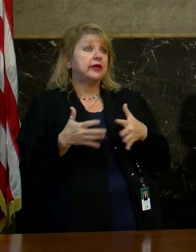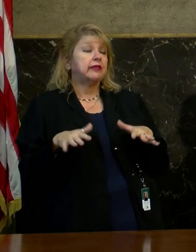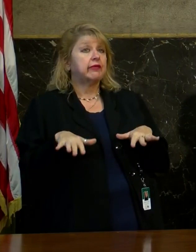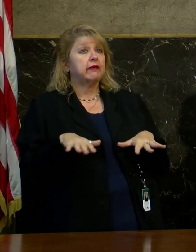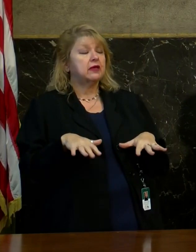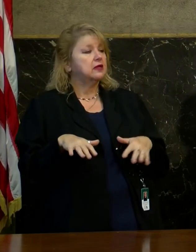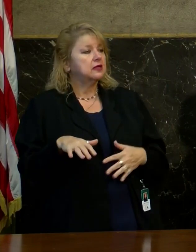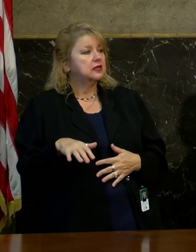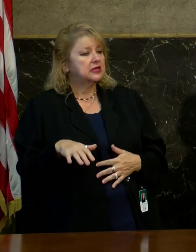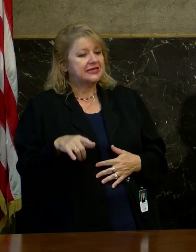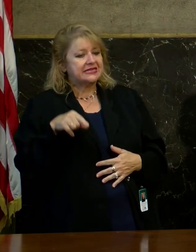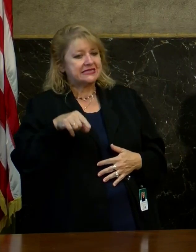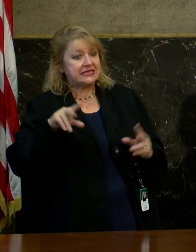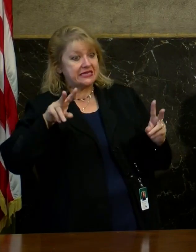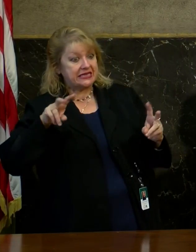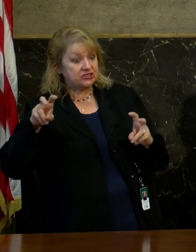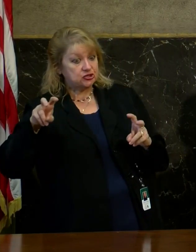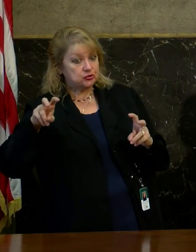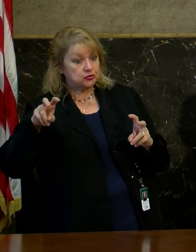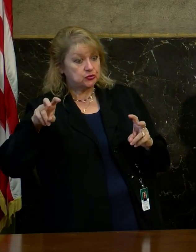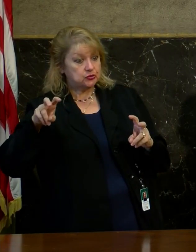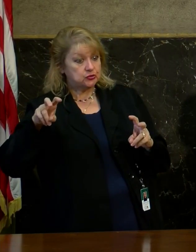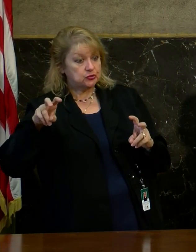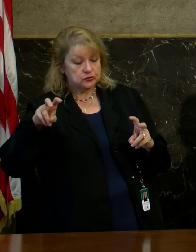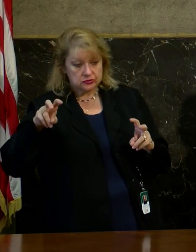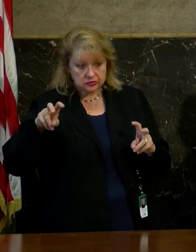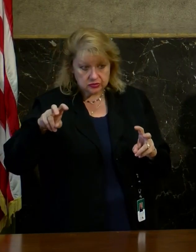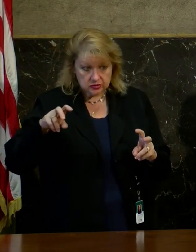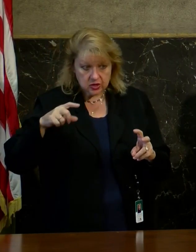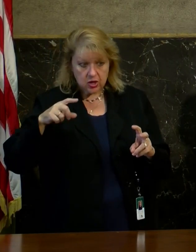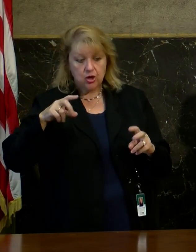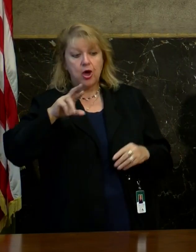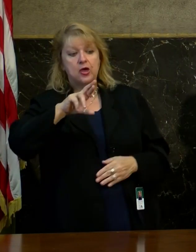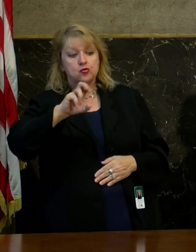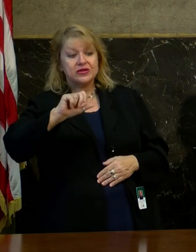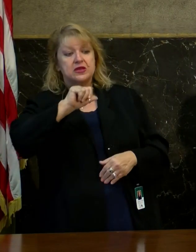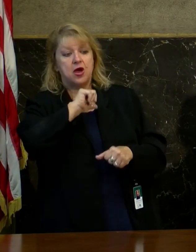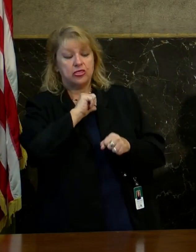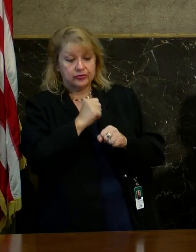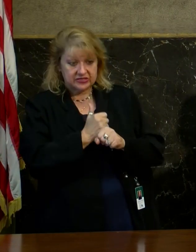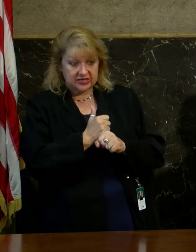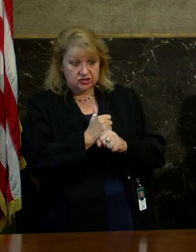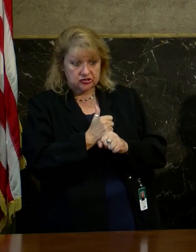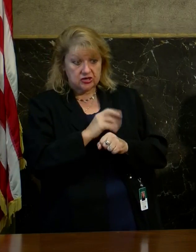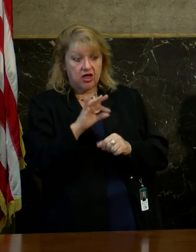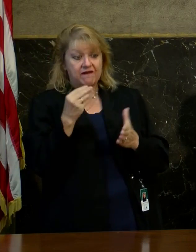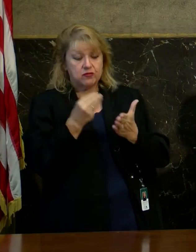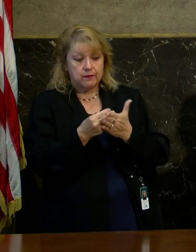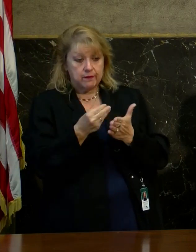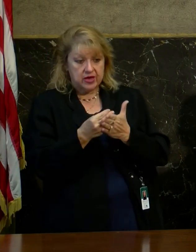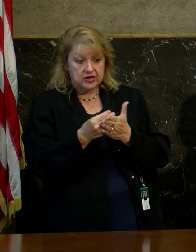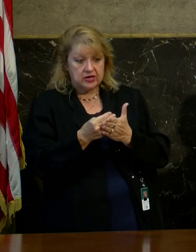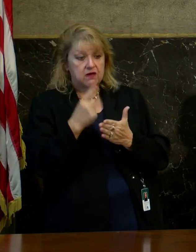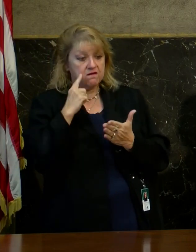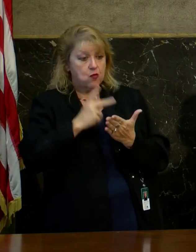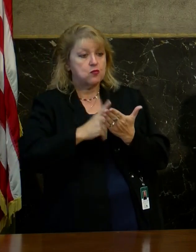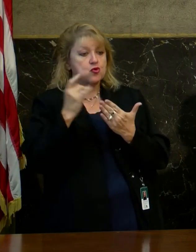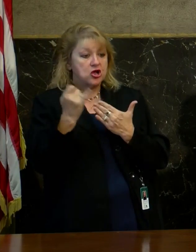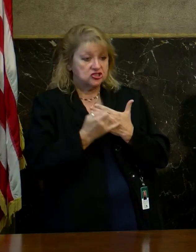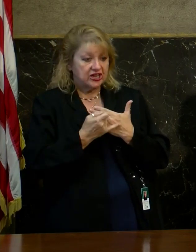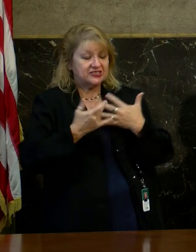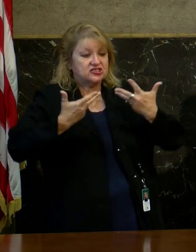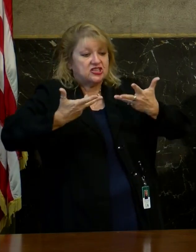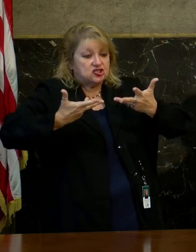Commission meeting at issue will take up a reauthorization of funding for projects that are